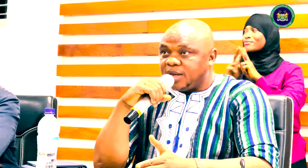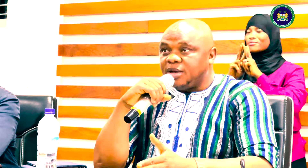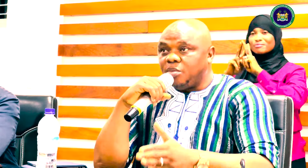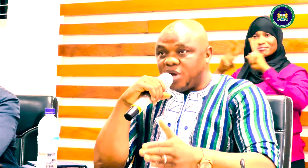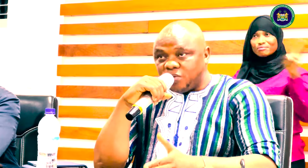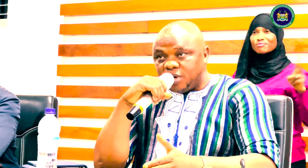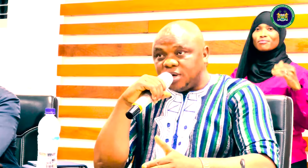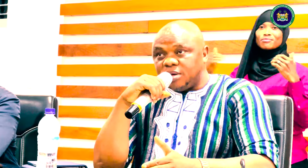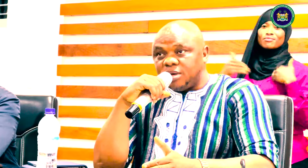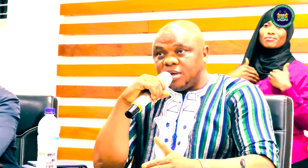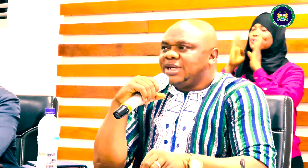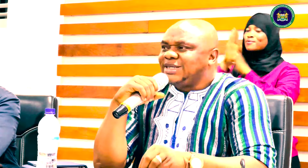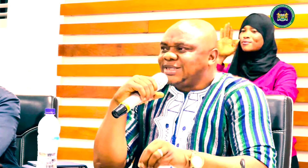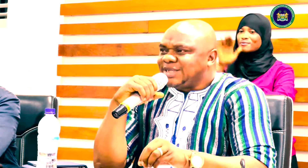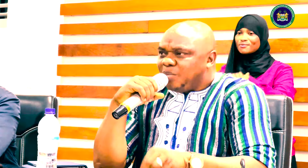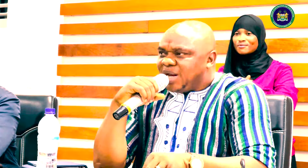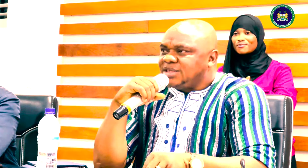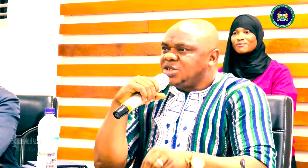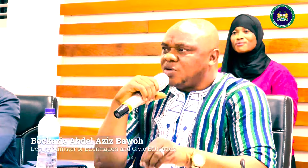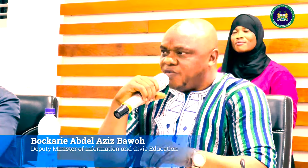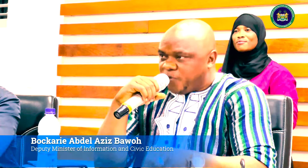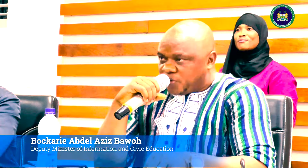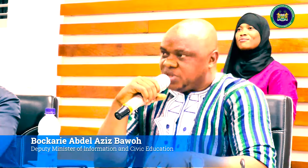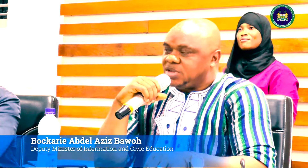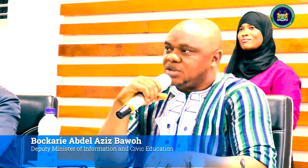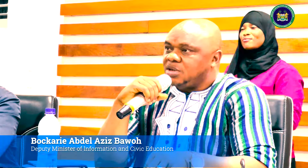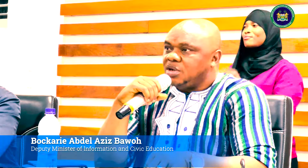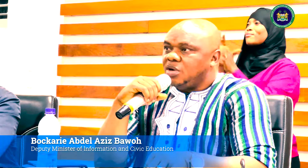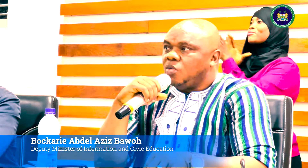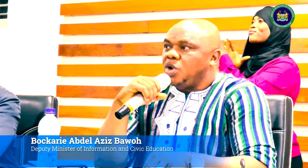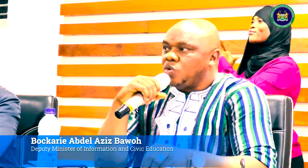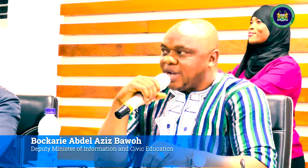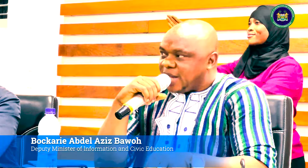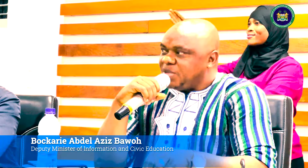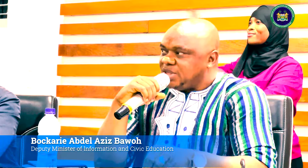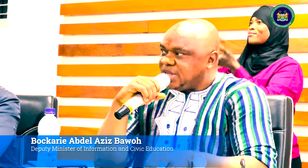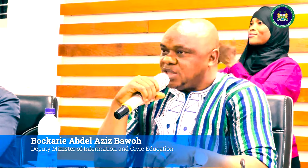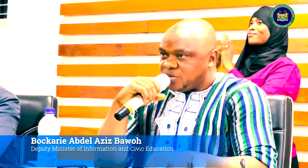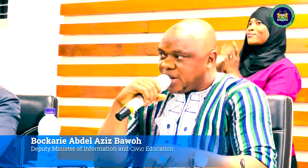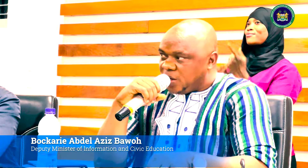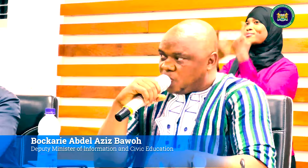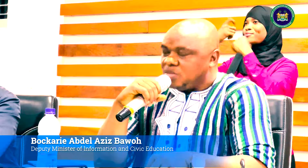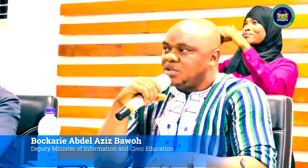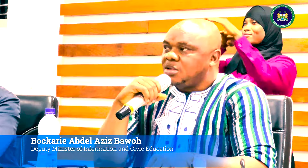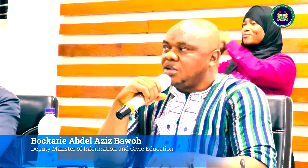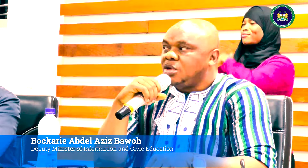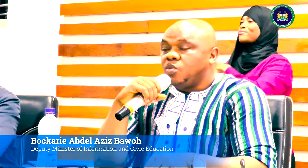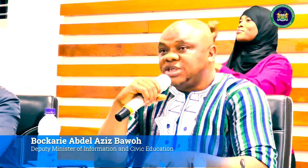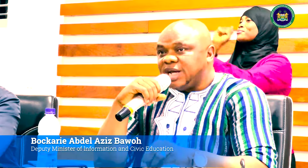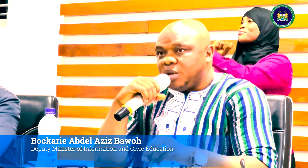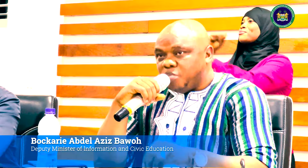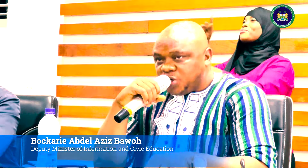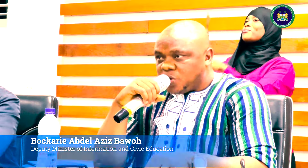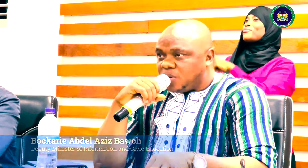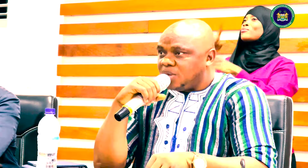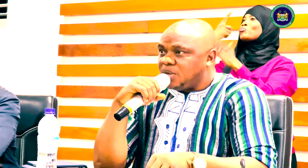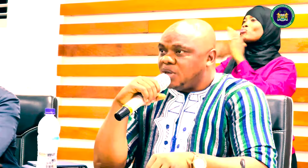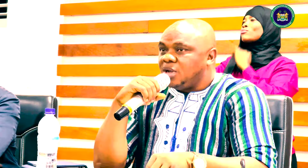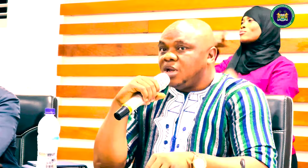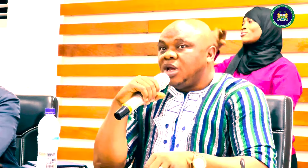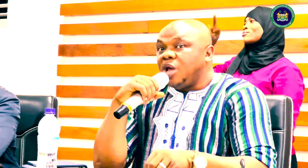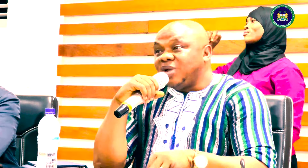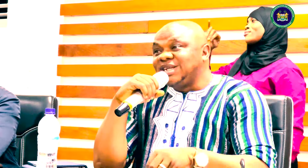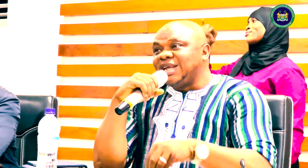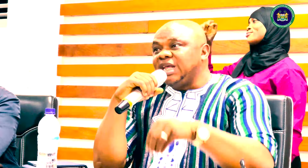I'm bringing here, Mangora. The stabilization force we will cut inside Suriyaloo within the mission